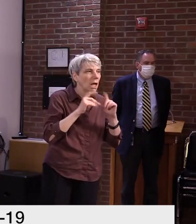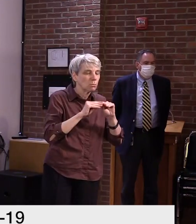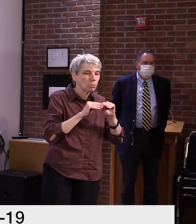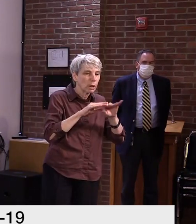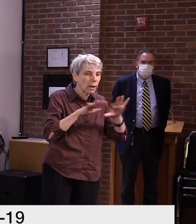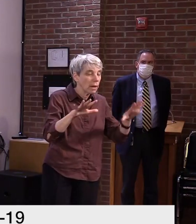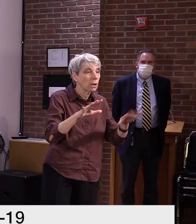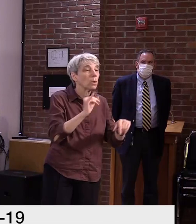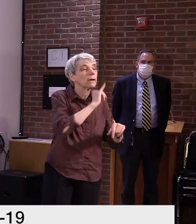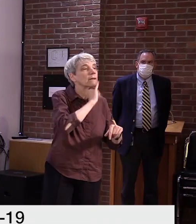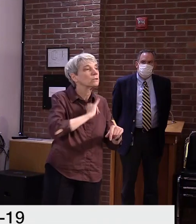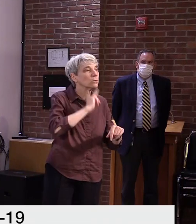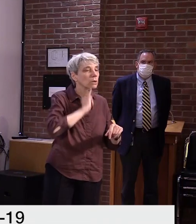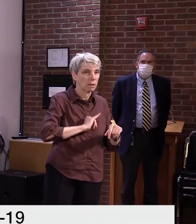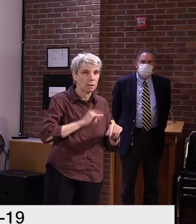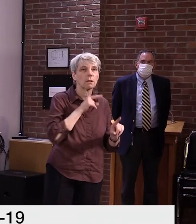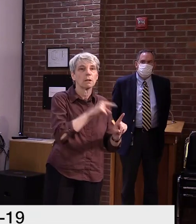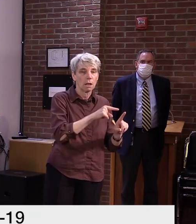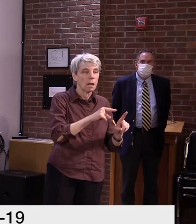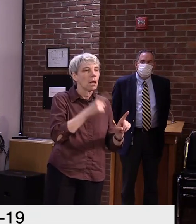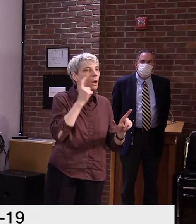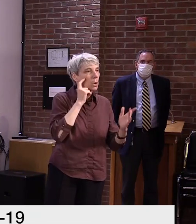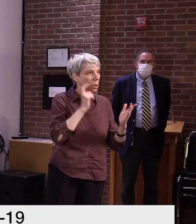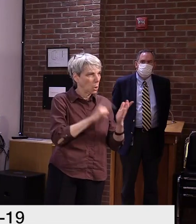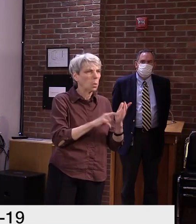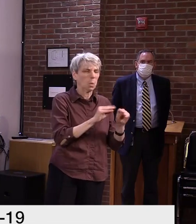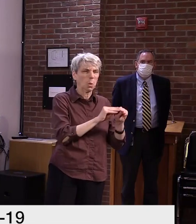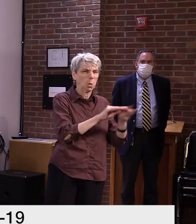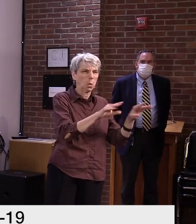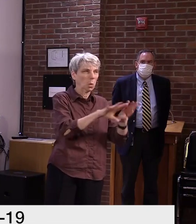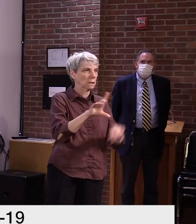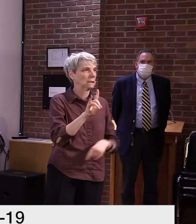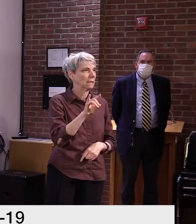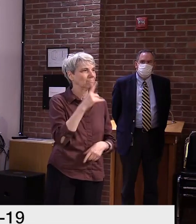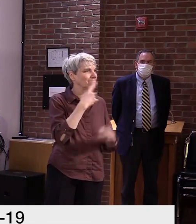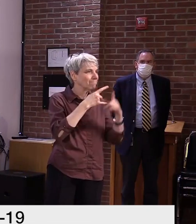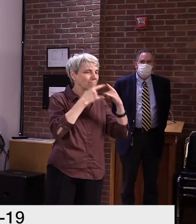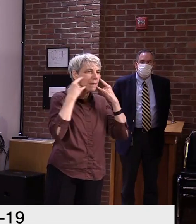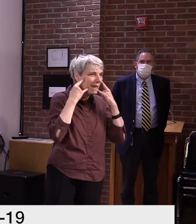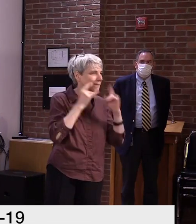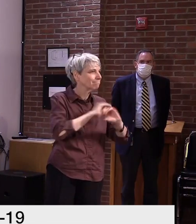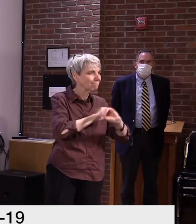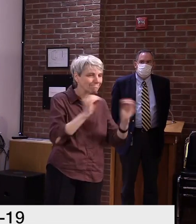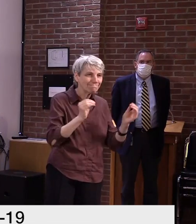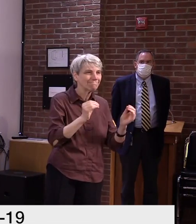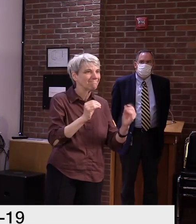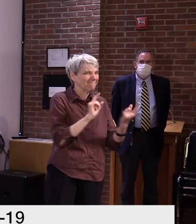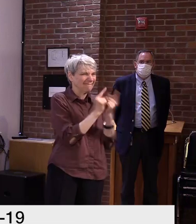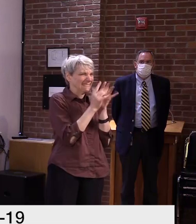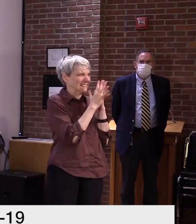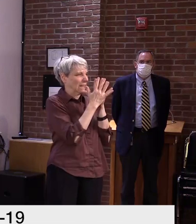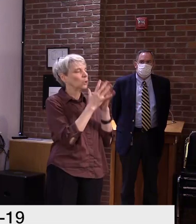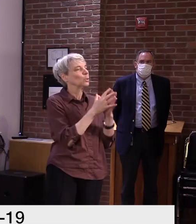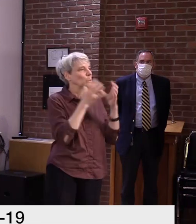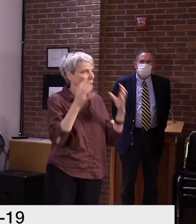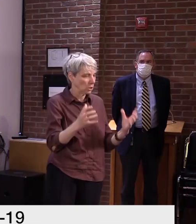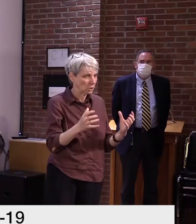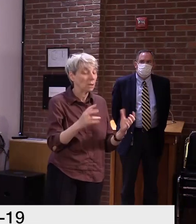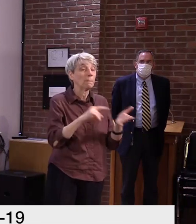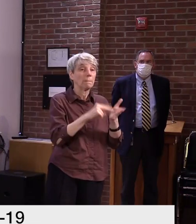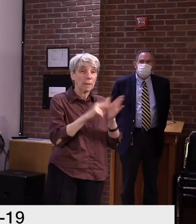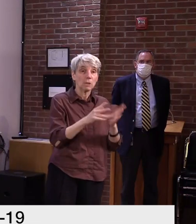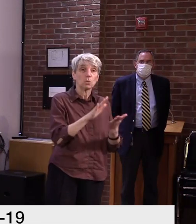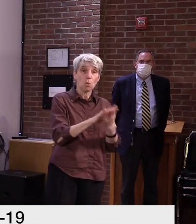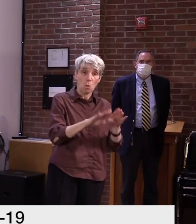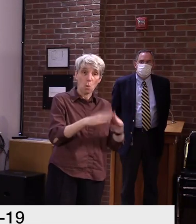namely Israel, multiple outbreaks have been reported. The data all support reopening schools with appropriate mitigation